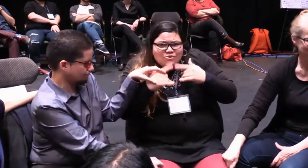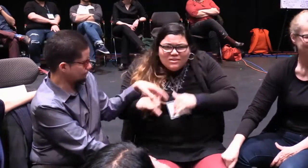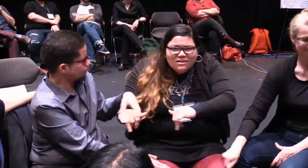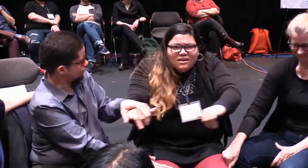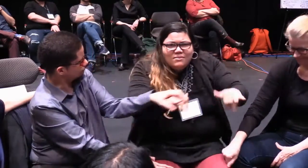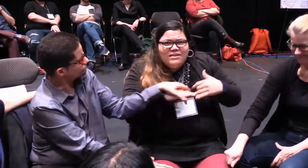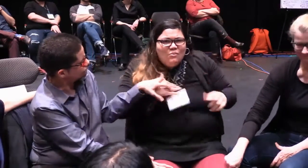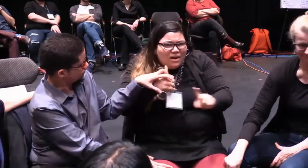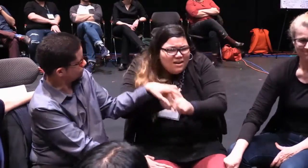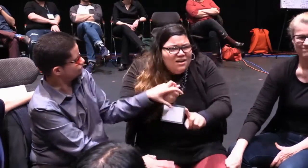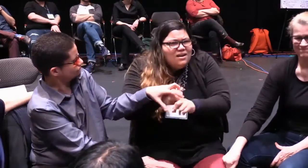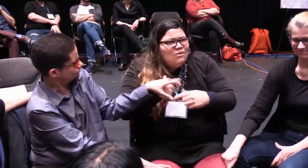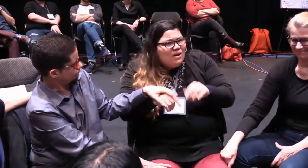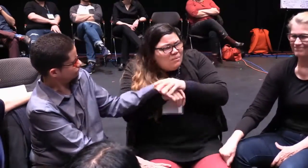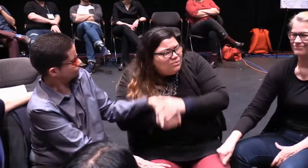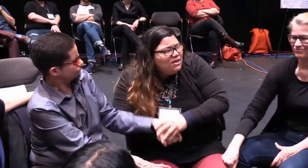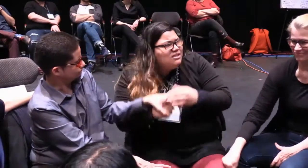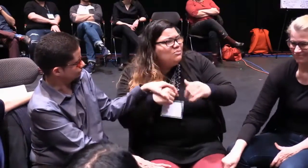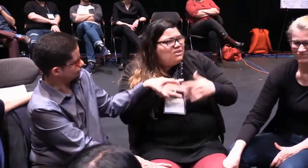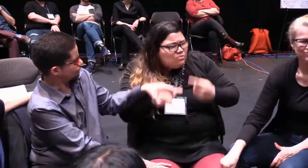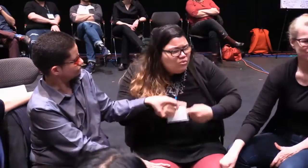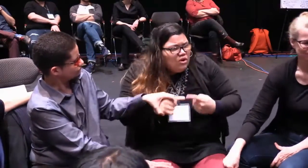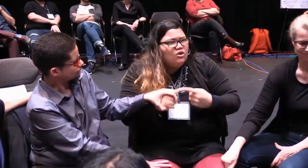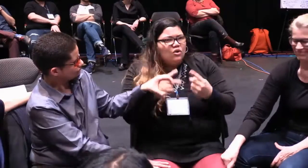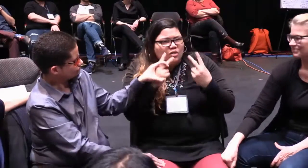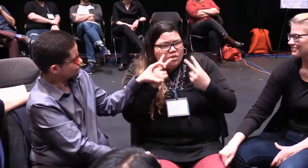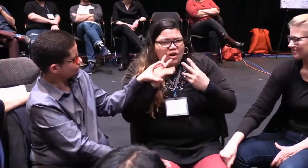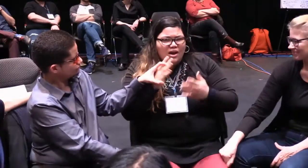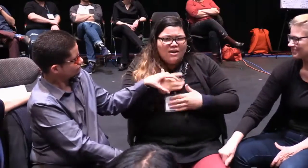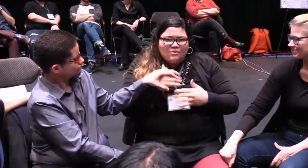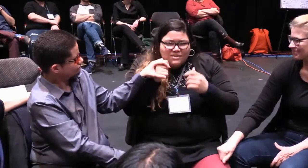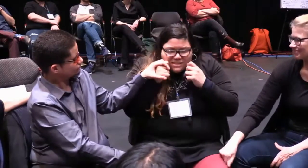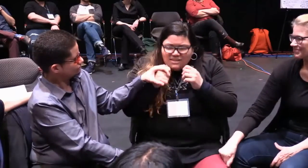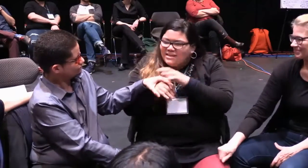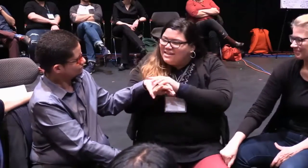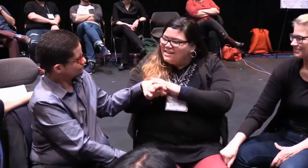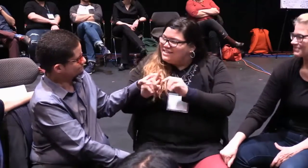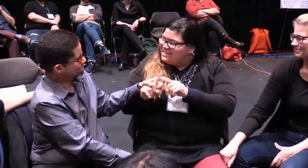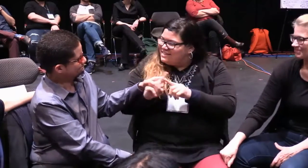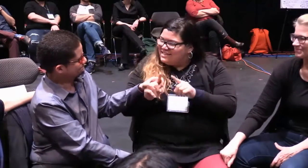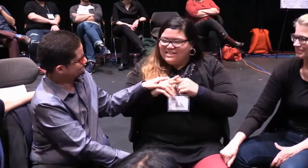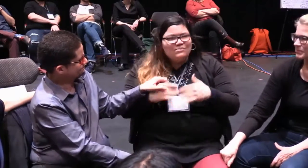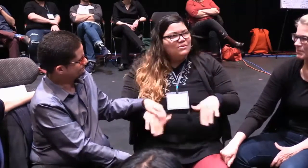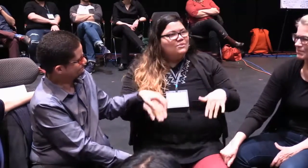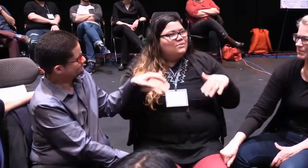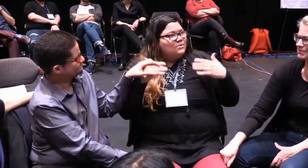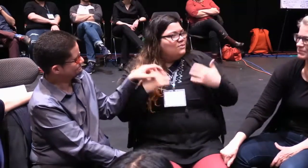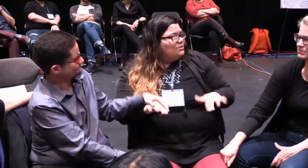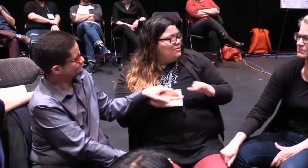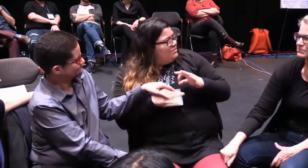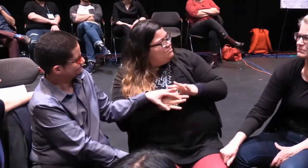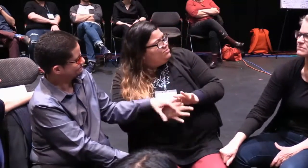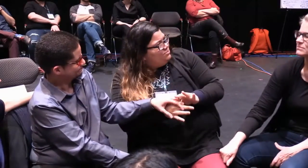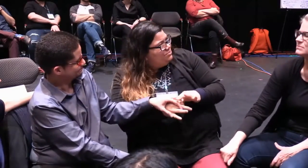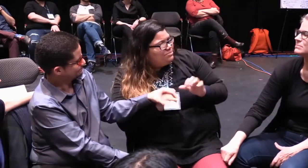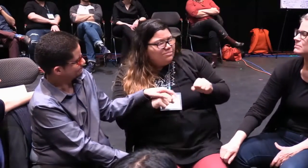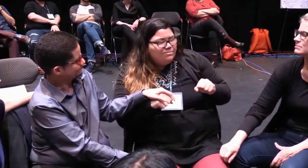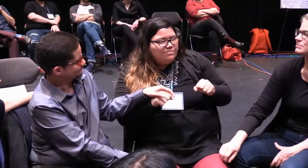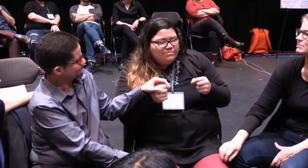We feel part of this. Mm-hmm. We can feel what you're saying.-hmm.